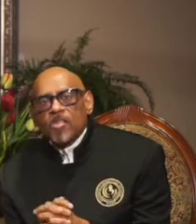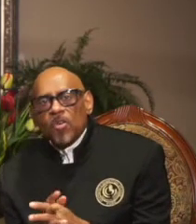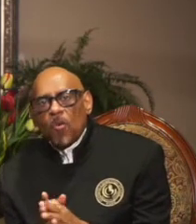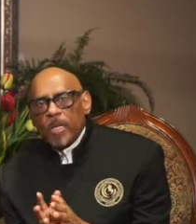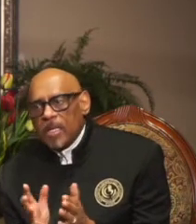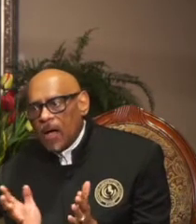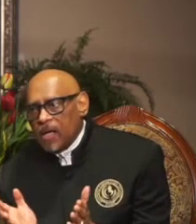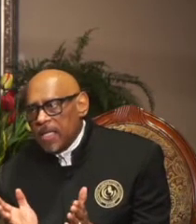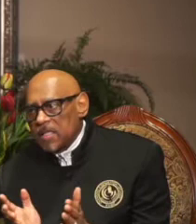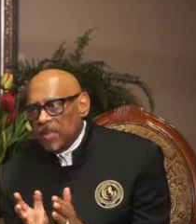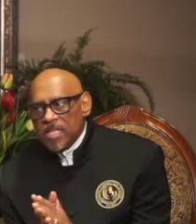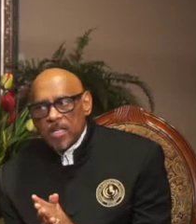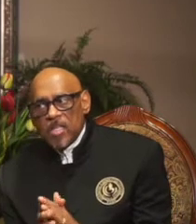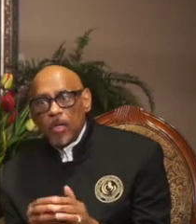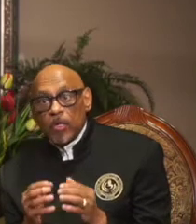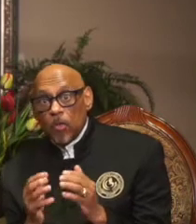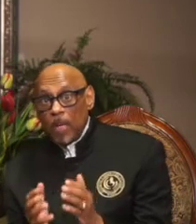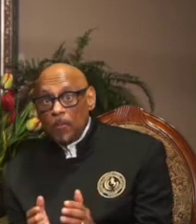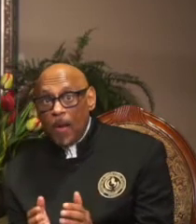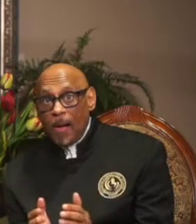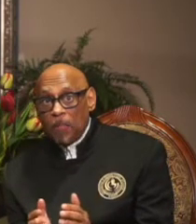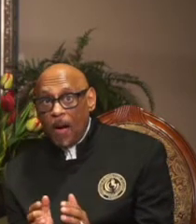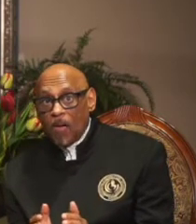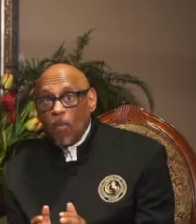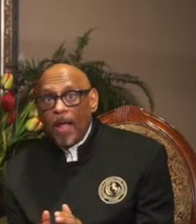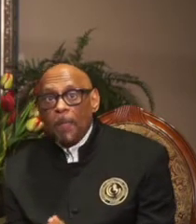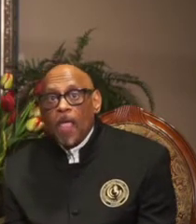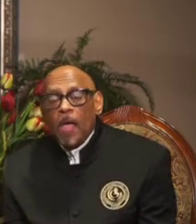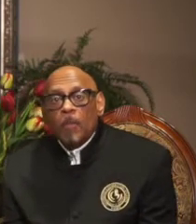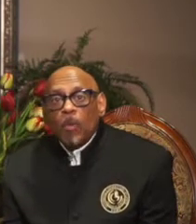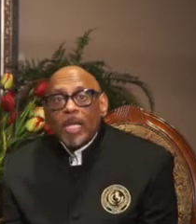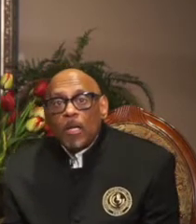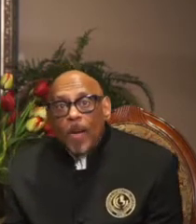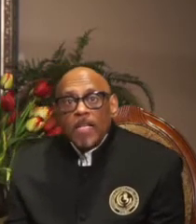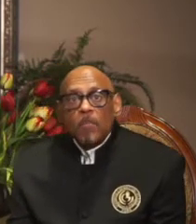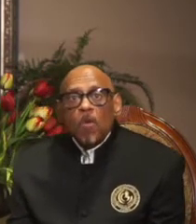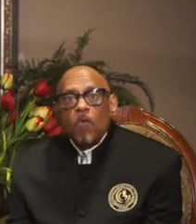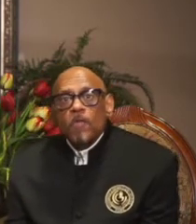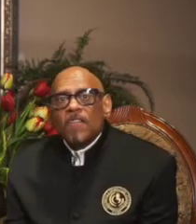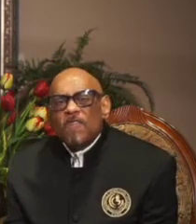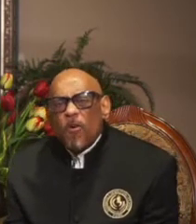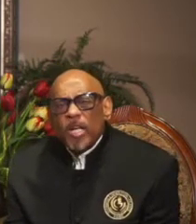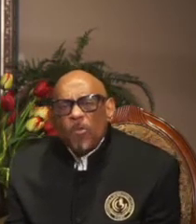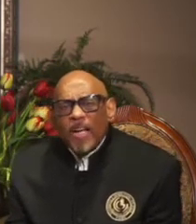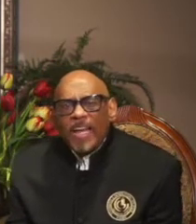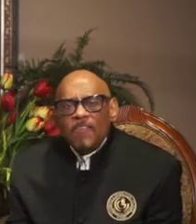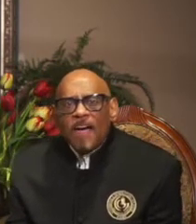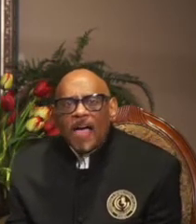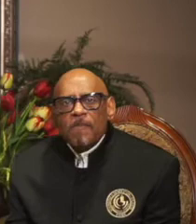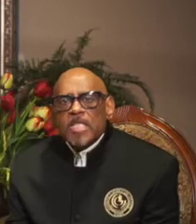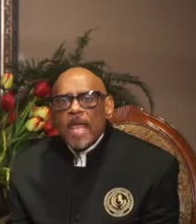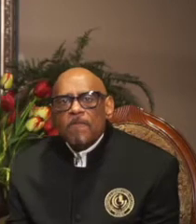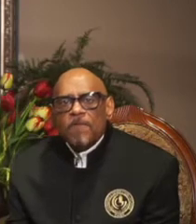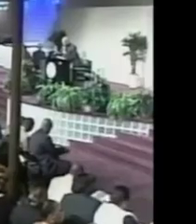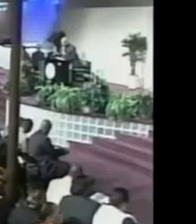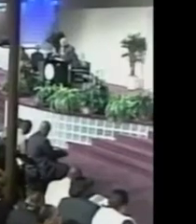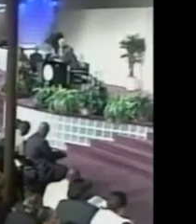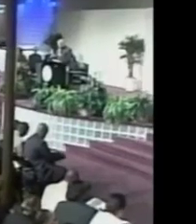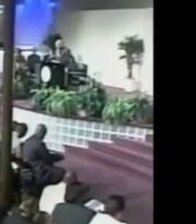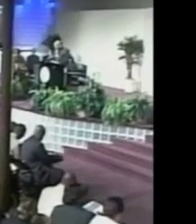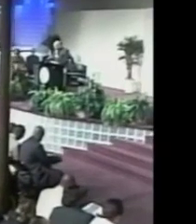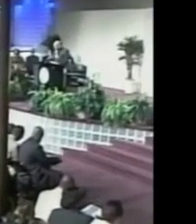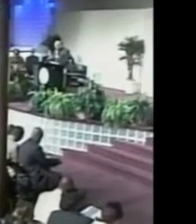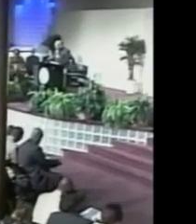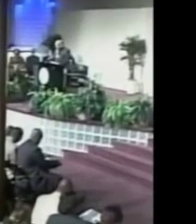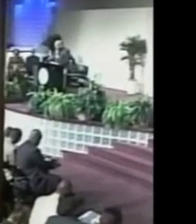to know our story. God has blessed us here at Greenbriar Parkway but we're getting ready to move to 4185 Snapfinger